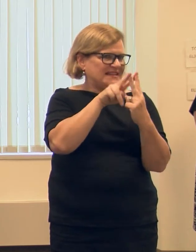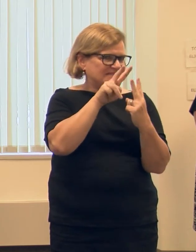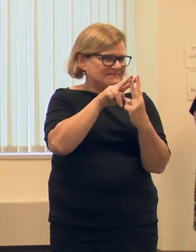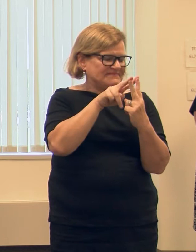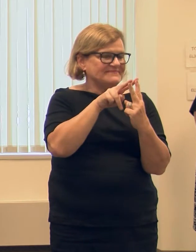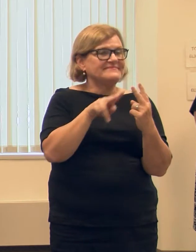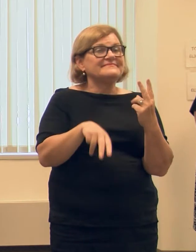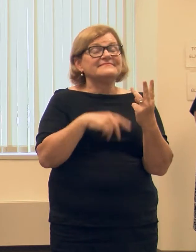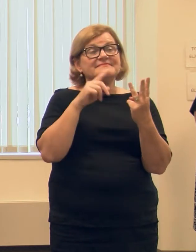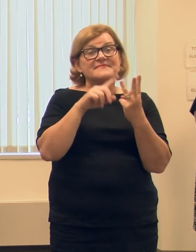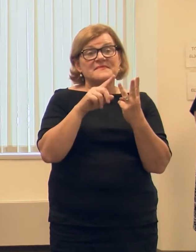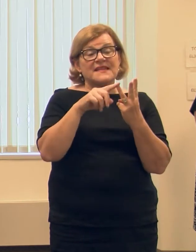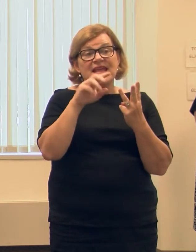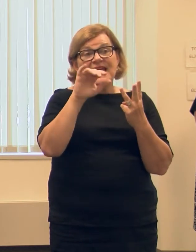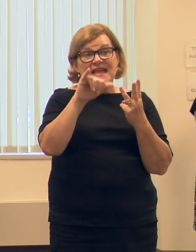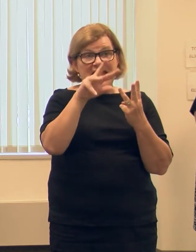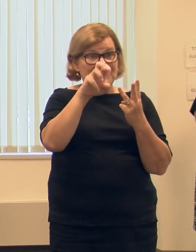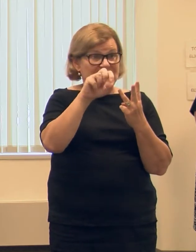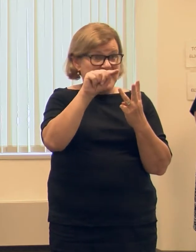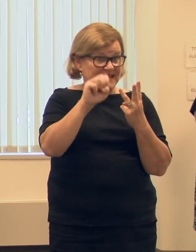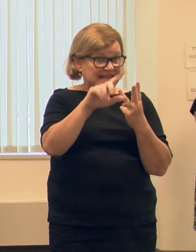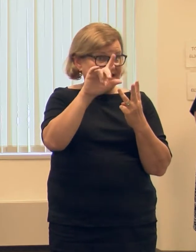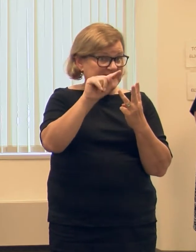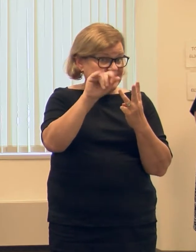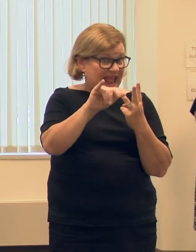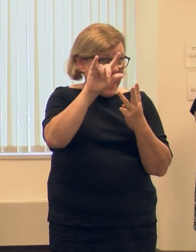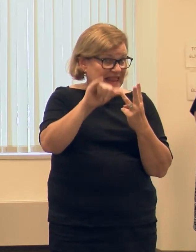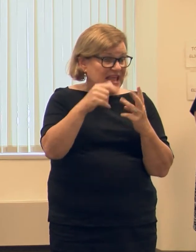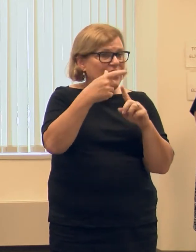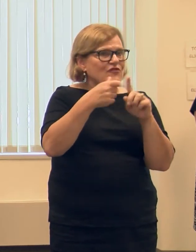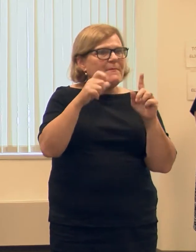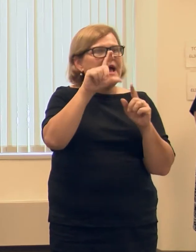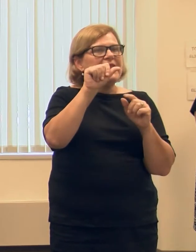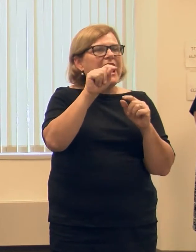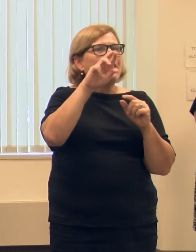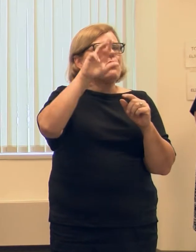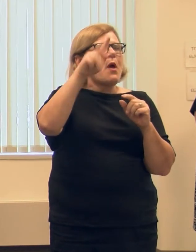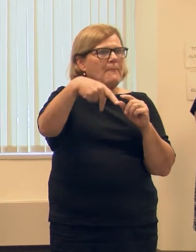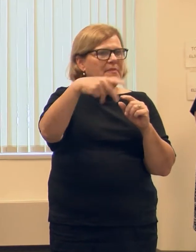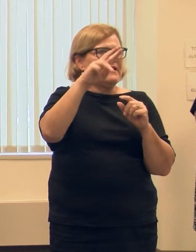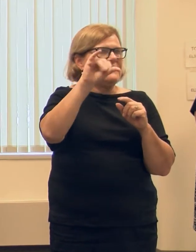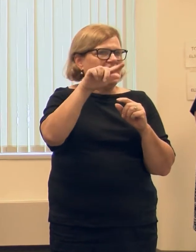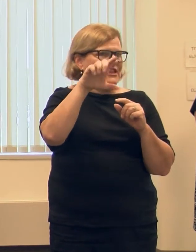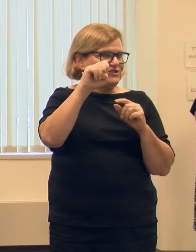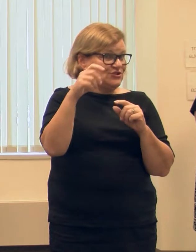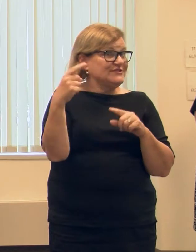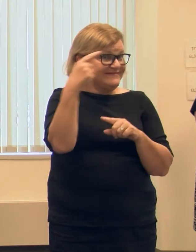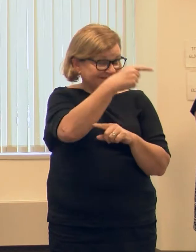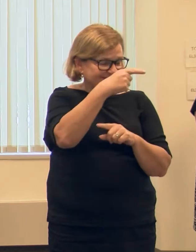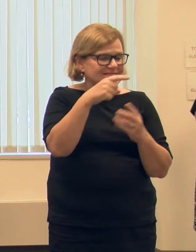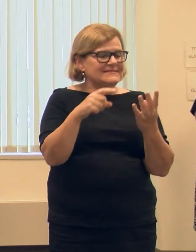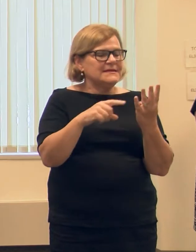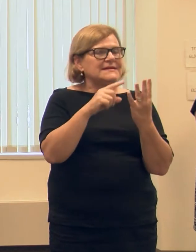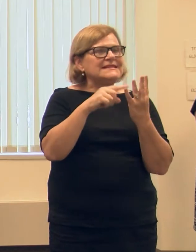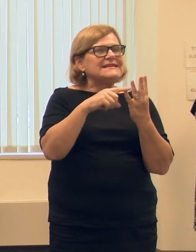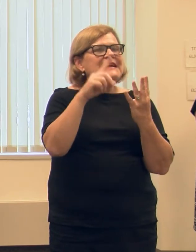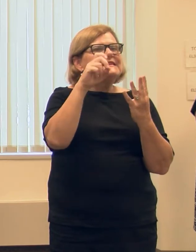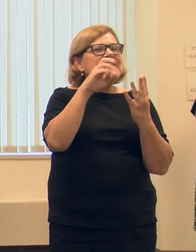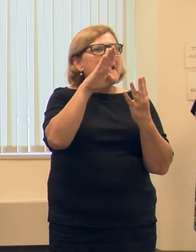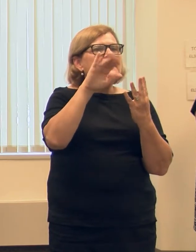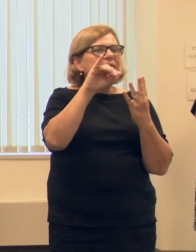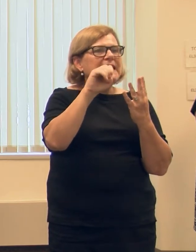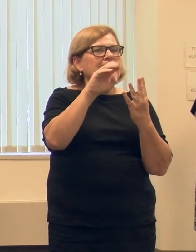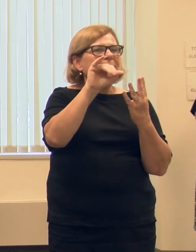Oak. We have Yvette Talley from the great city of Lathrop Village. She is the clerk there. And we also have Debbie Miller from Rose